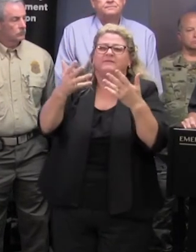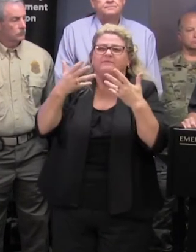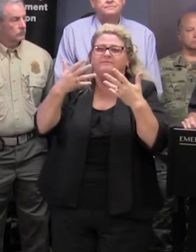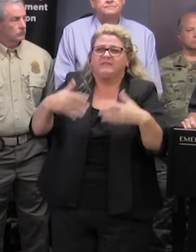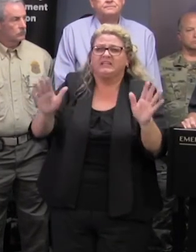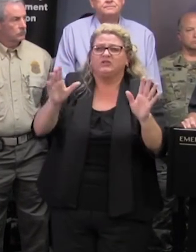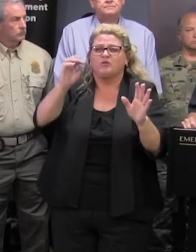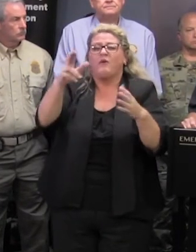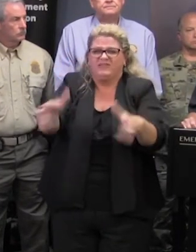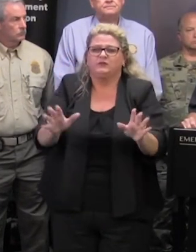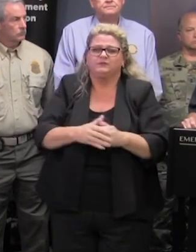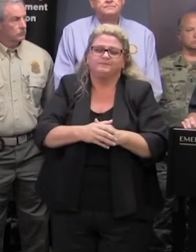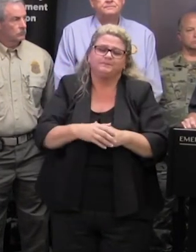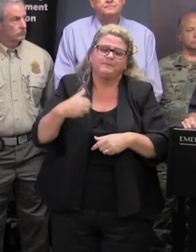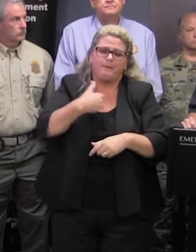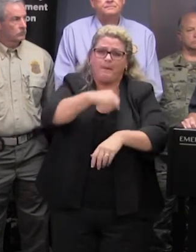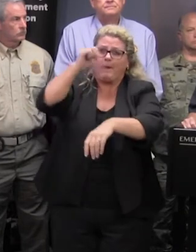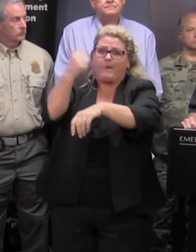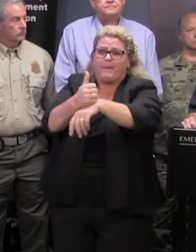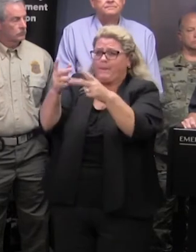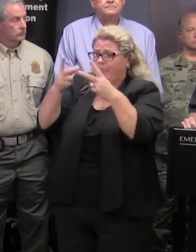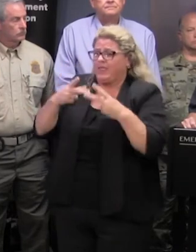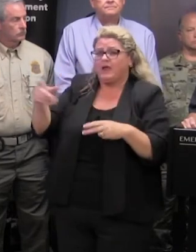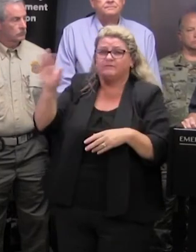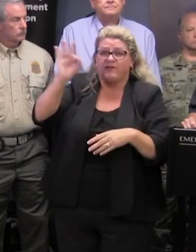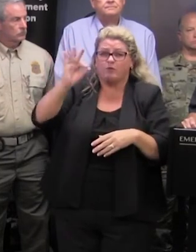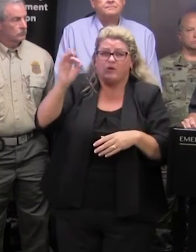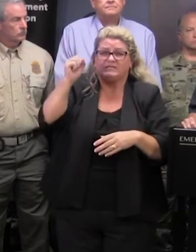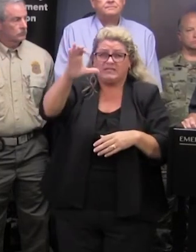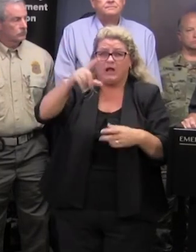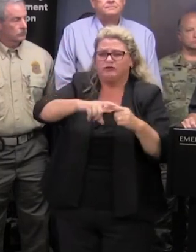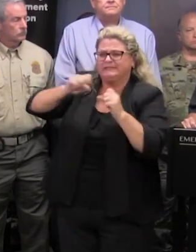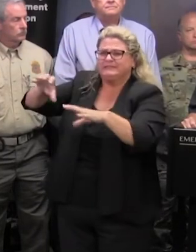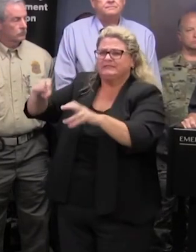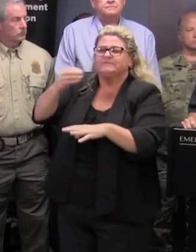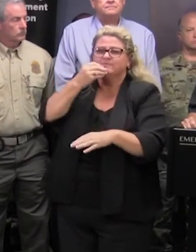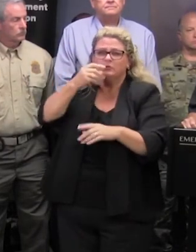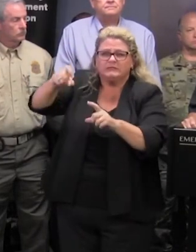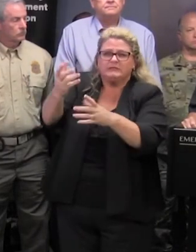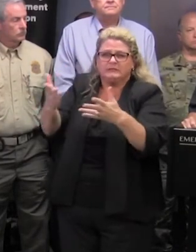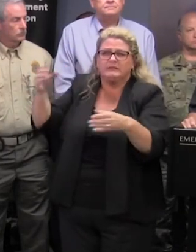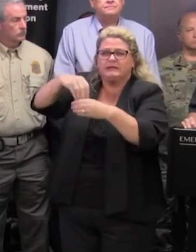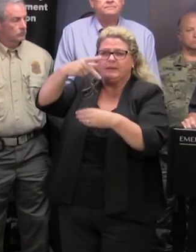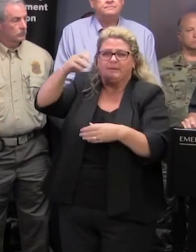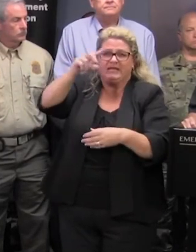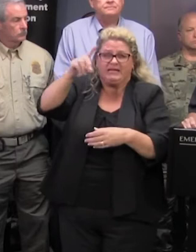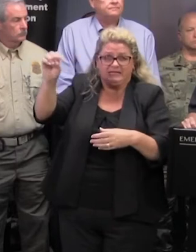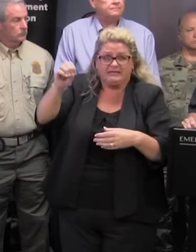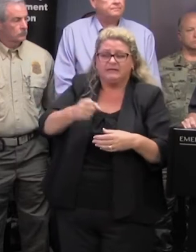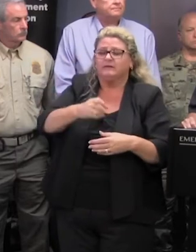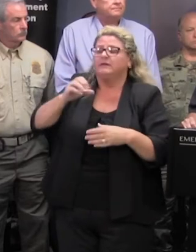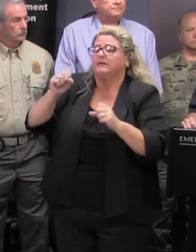we've established the staging area in florence to be able to push commodities into the pd area and we've also pushed